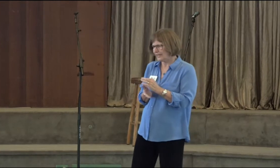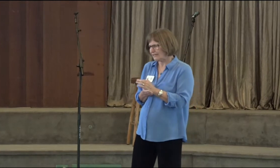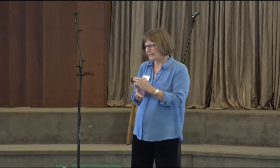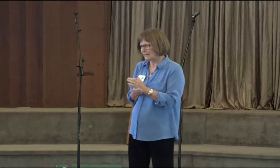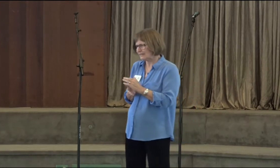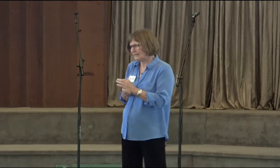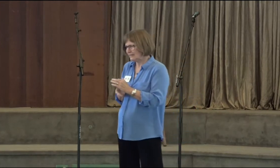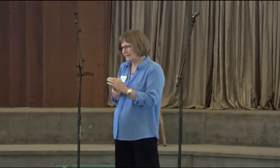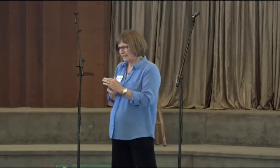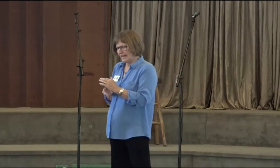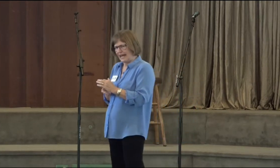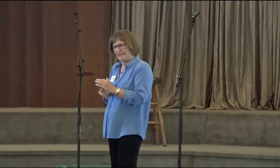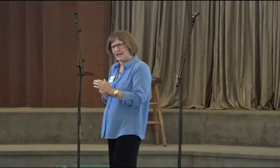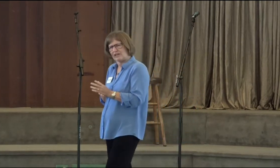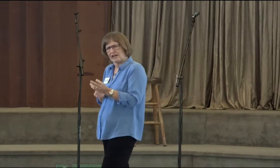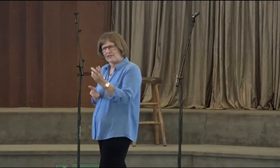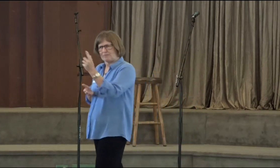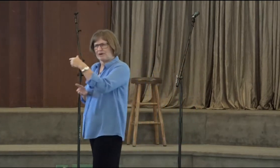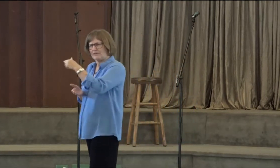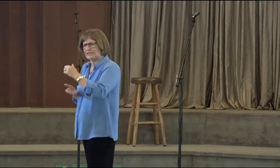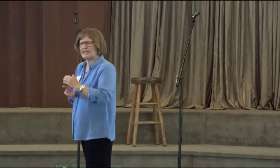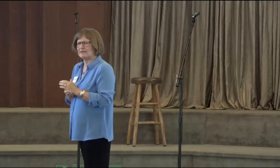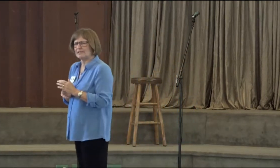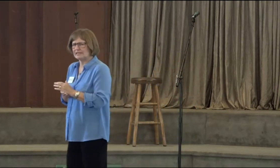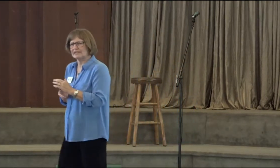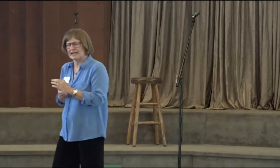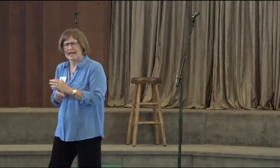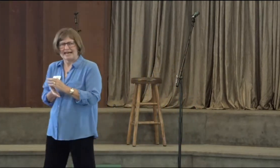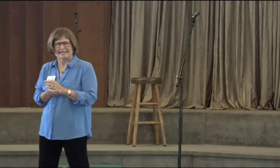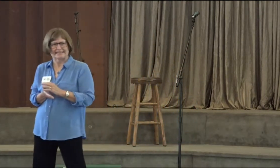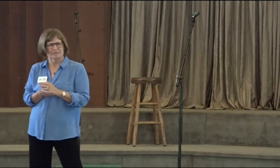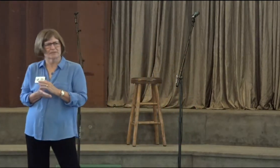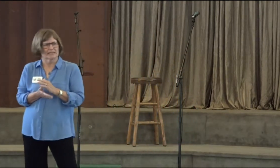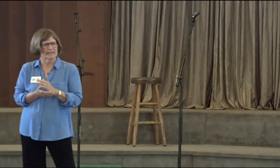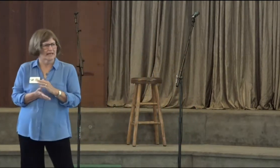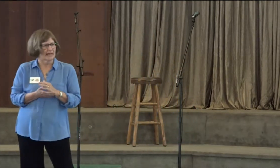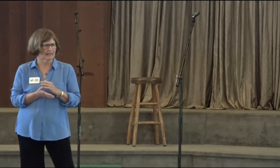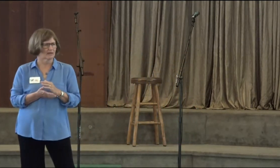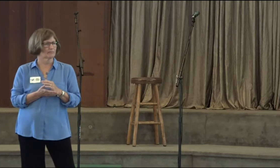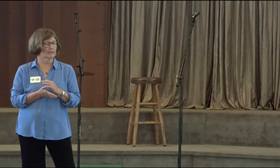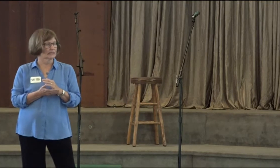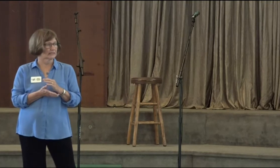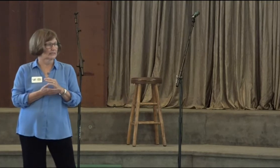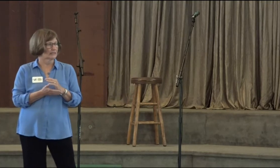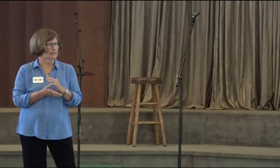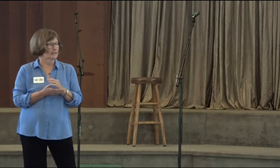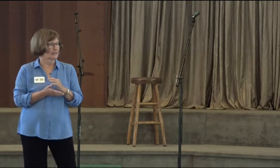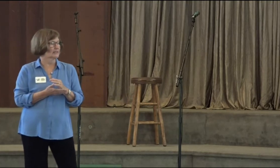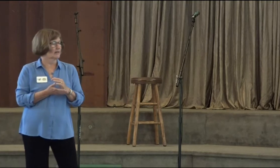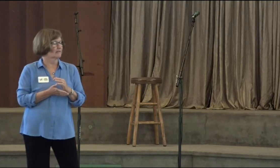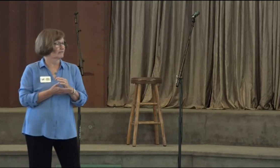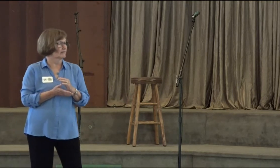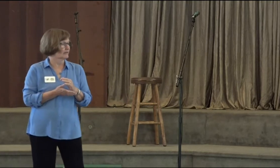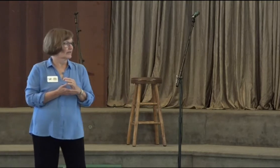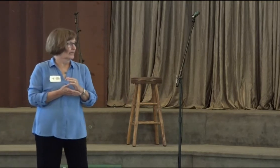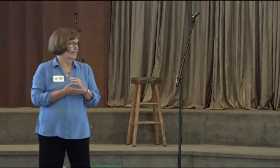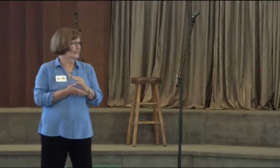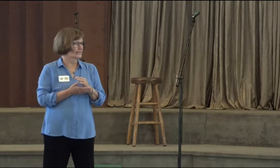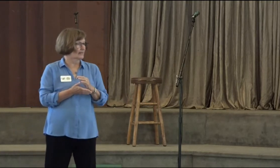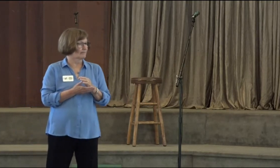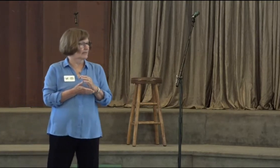Whatever it is. And then the other part of the statement is, I deeply and completely love